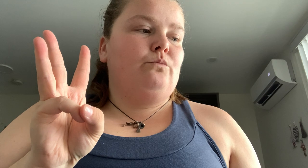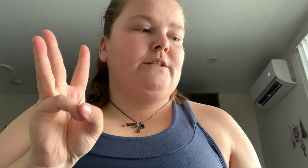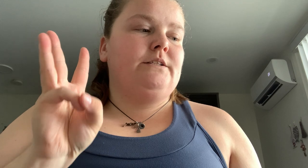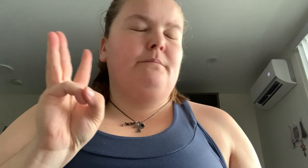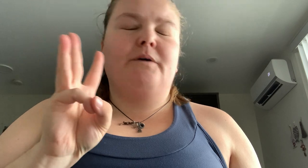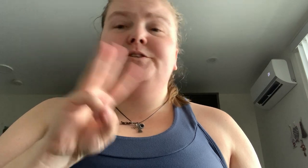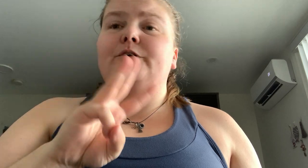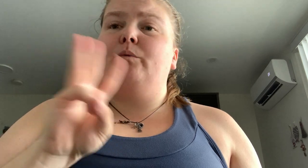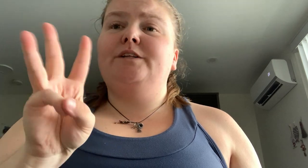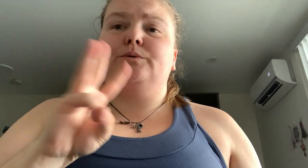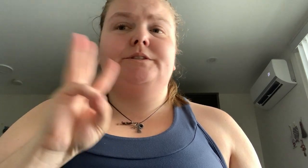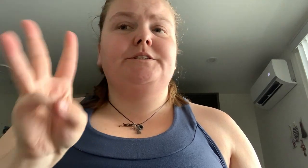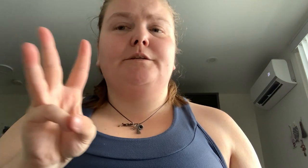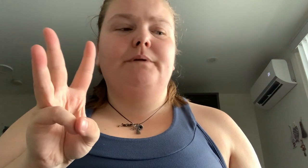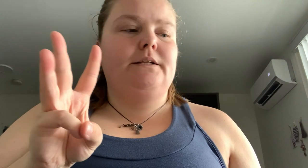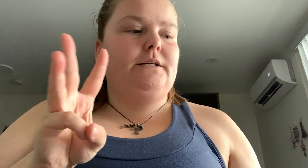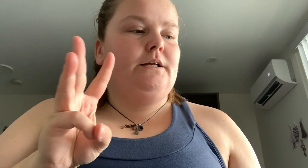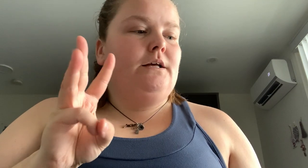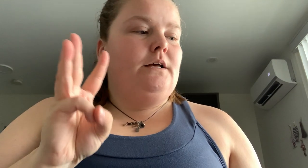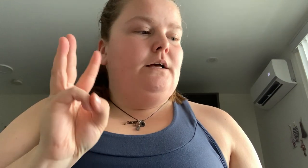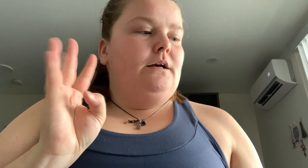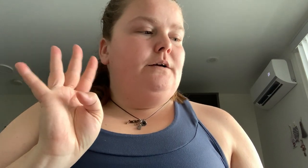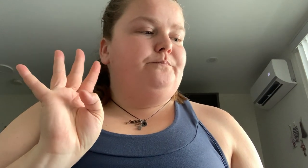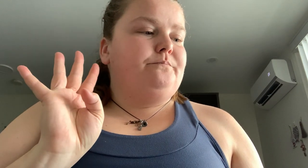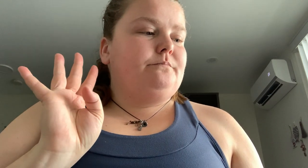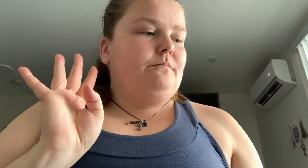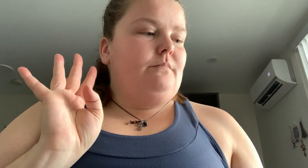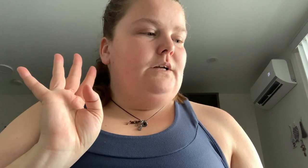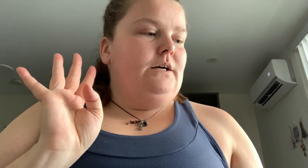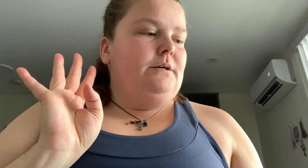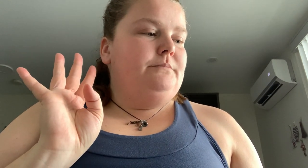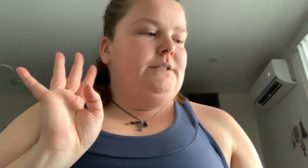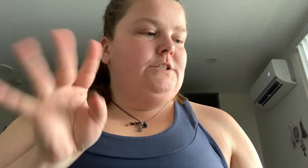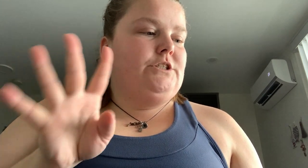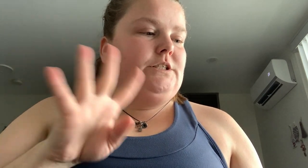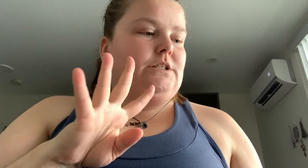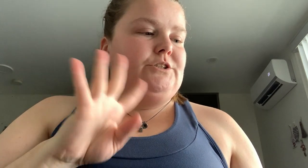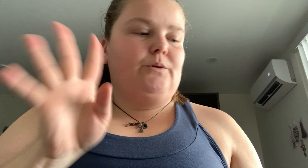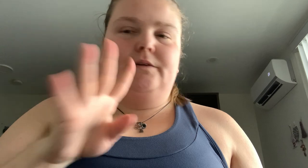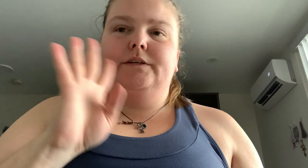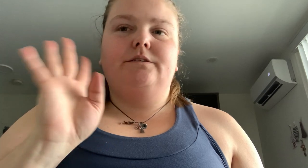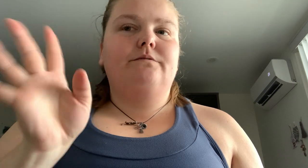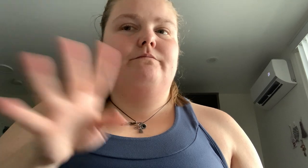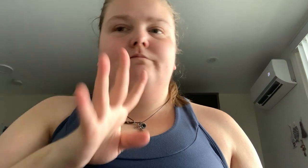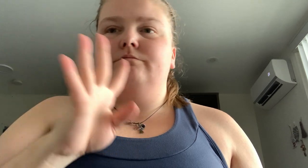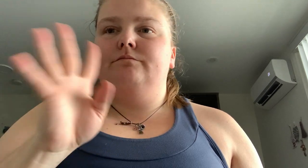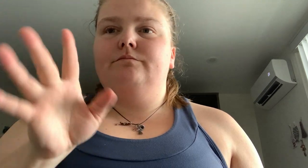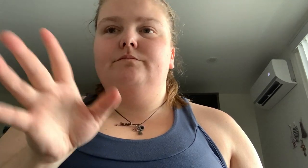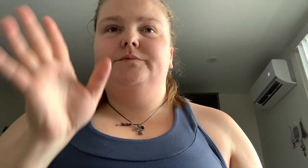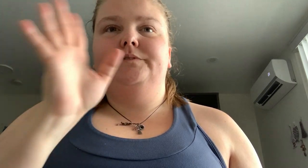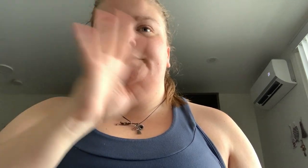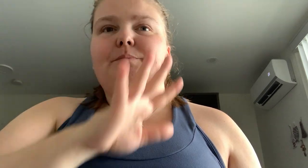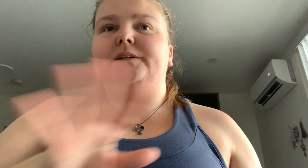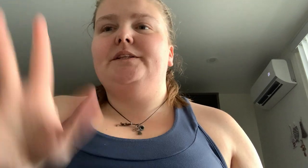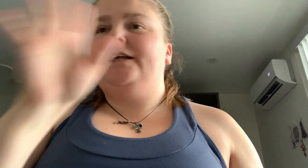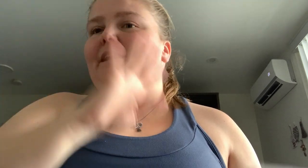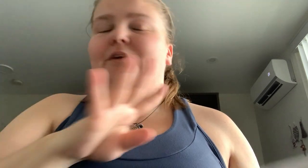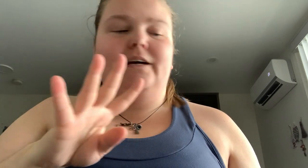one about zero waste or sustainability. Um, Higgy, slow living, something in that area.